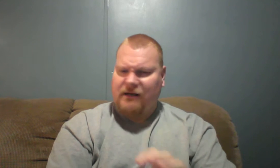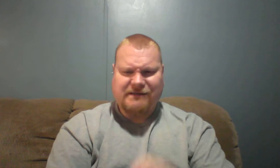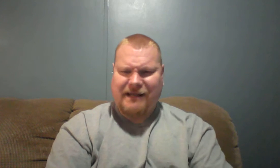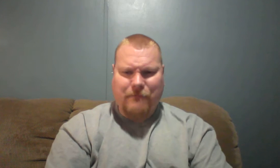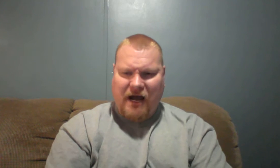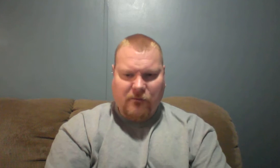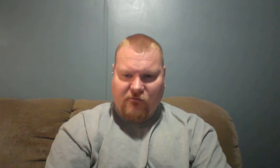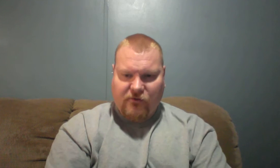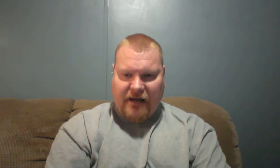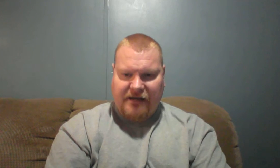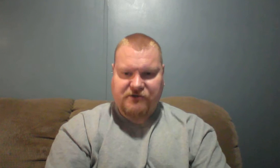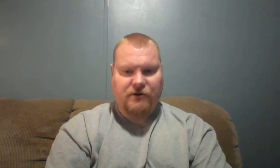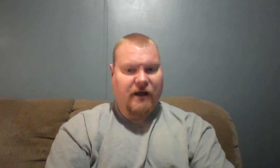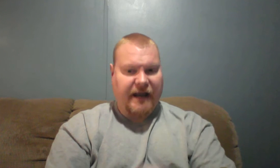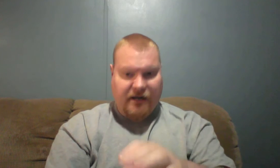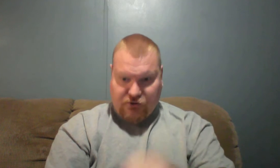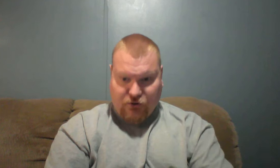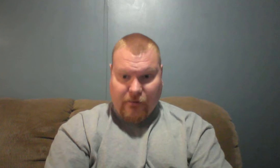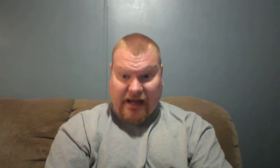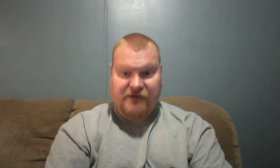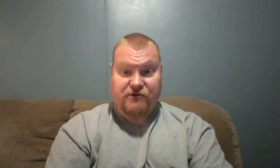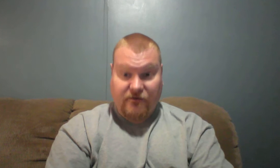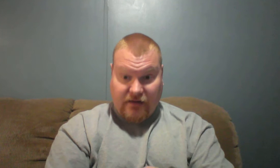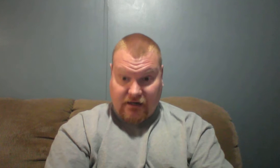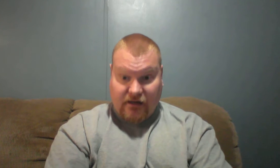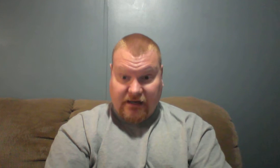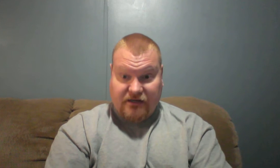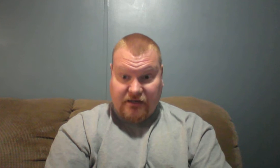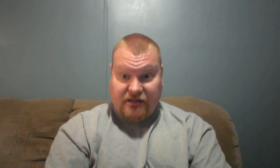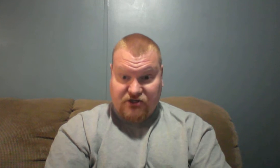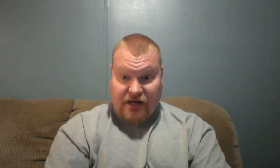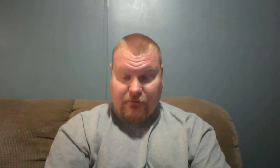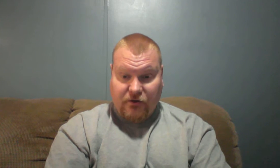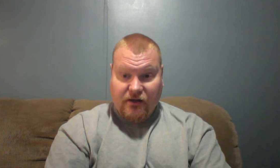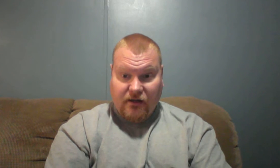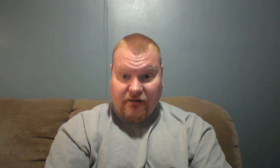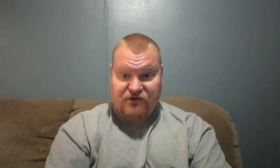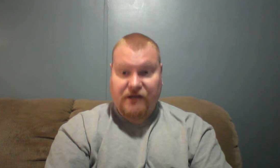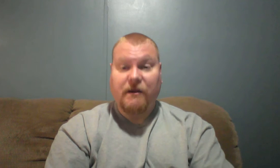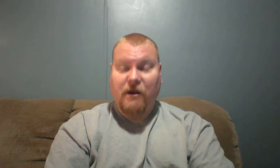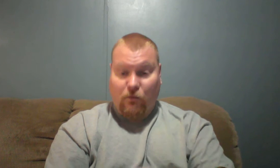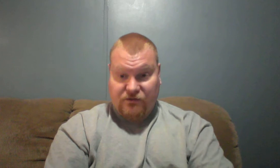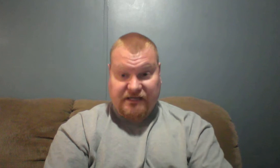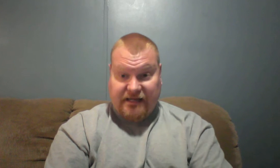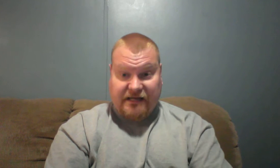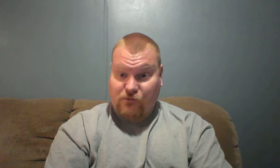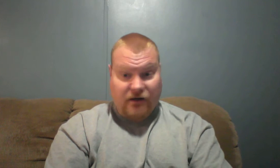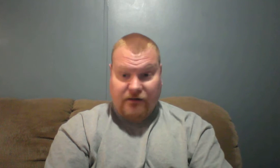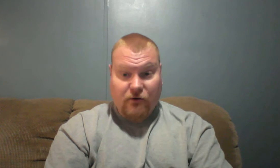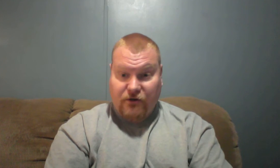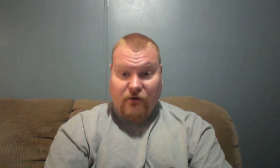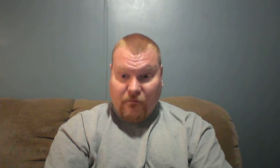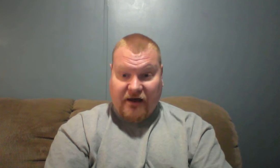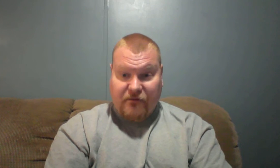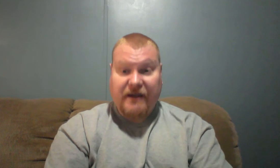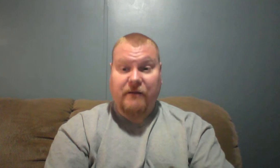saying bow before the pastor, and a true pastor and a shepherd of the sheep will say that as well. No, you don't bow to me because